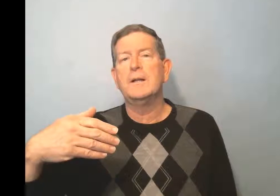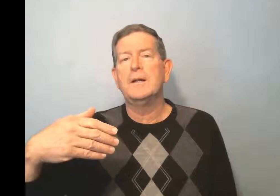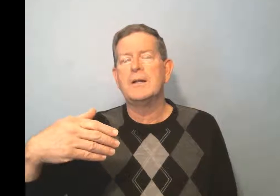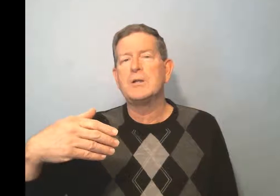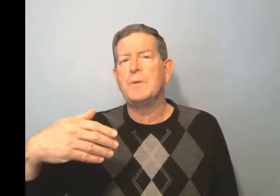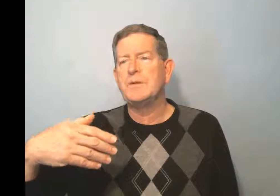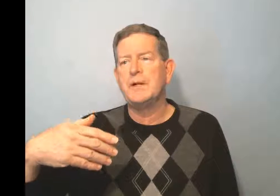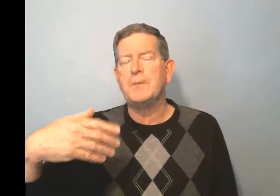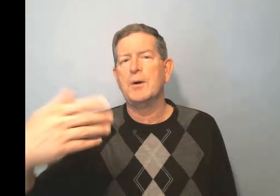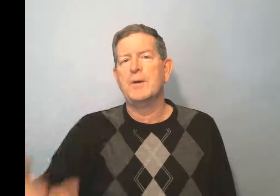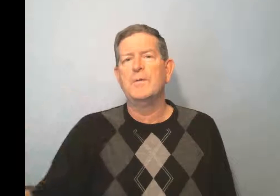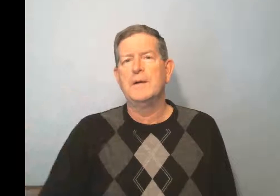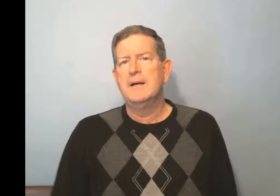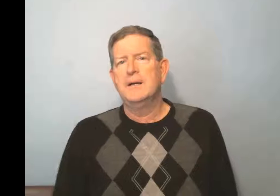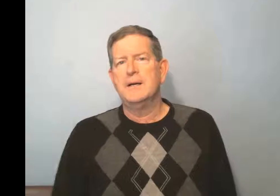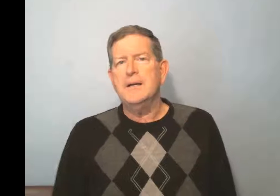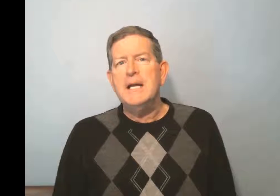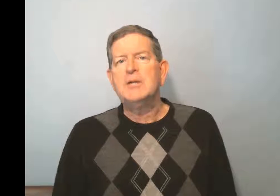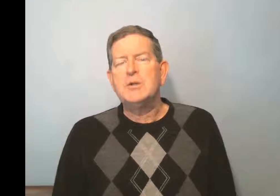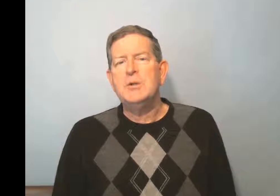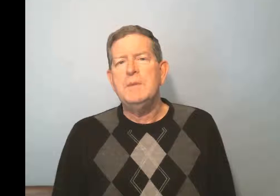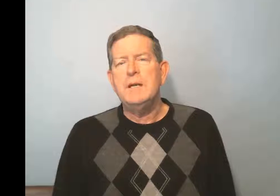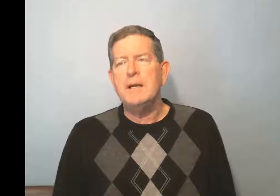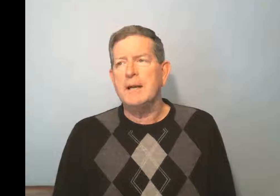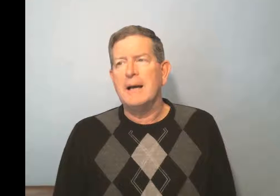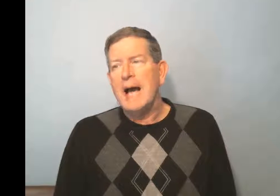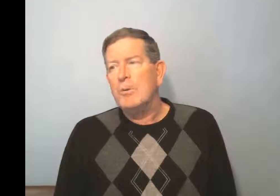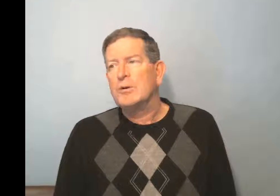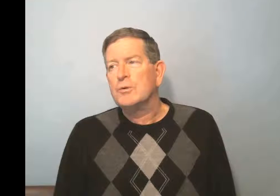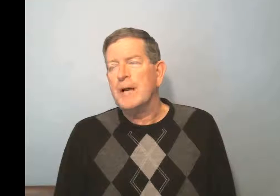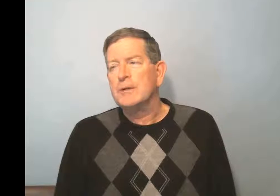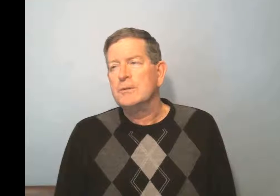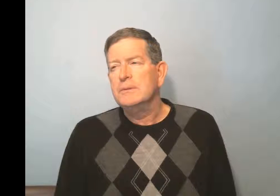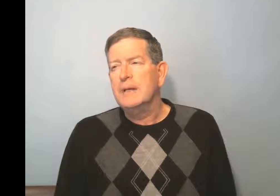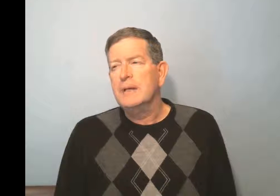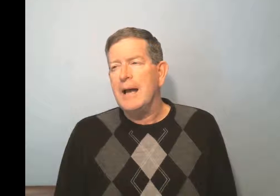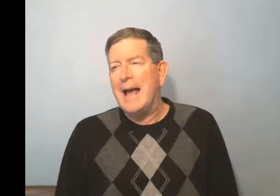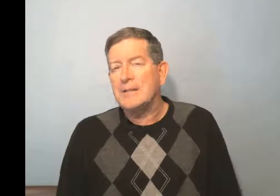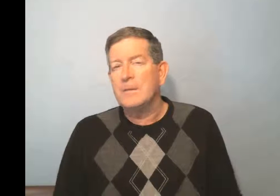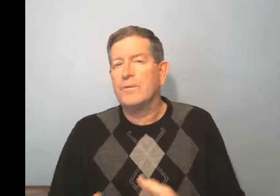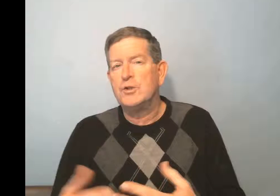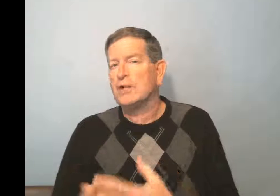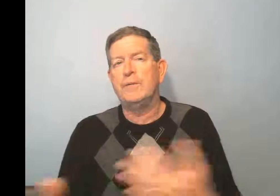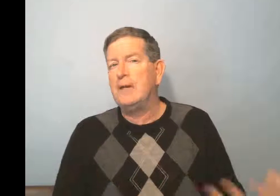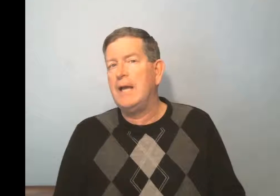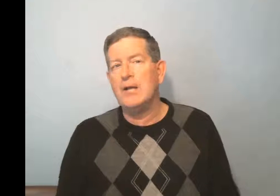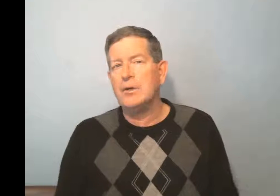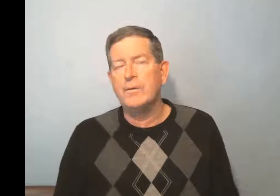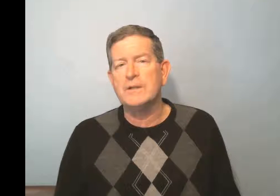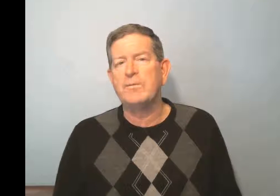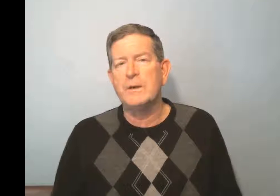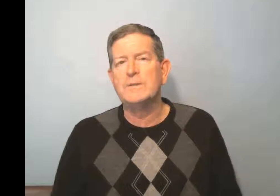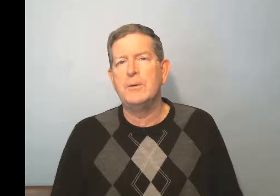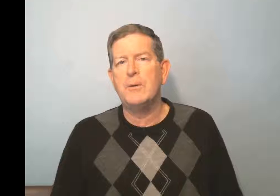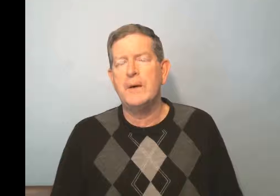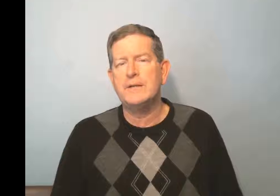be expressing a number of needs to me, and I will try to ask him for justification for his flimsy requests,